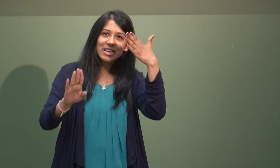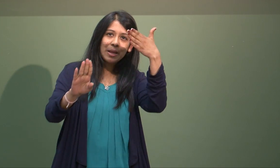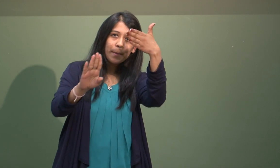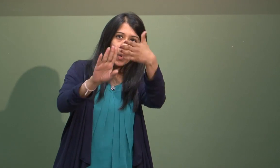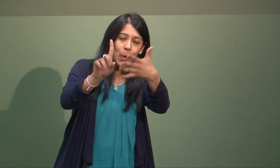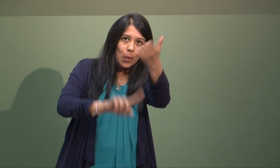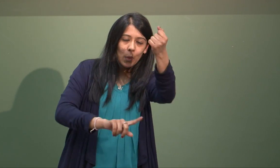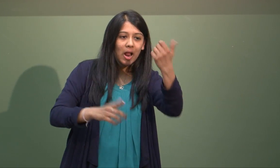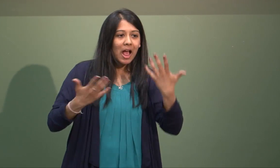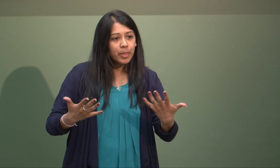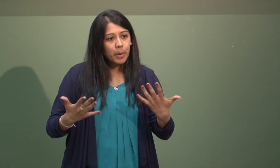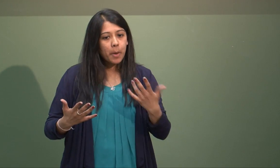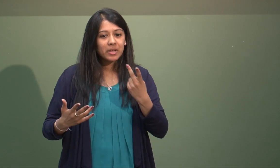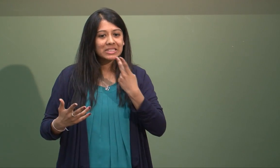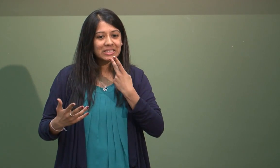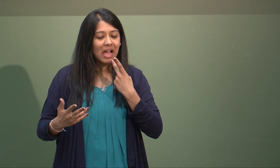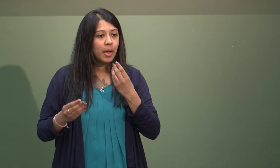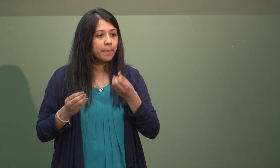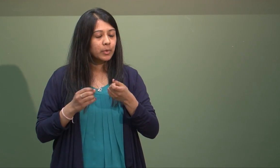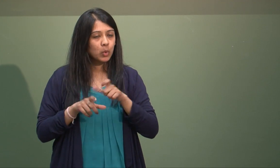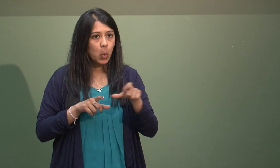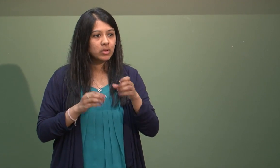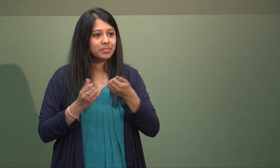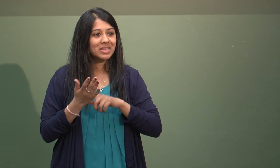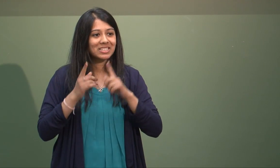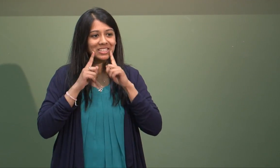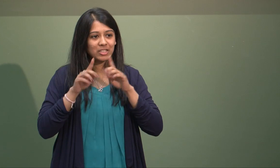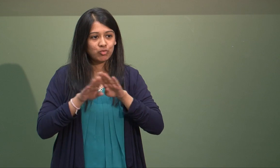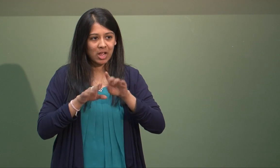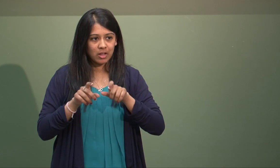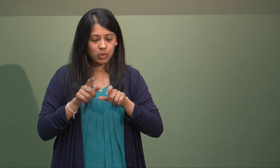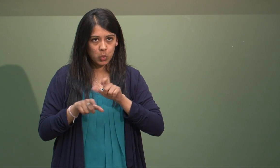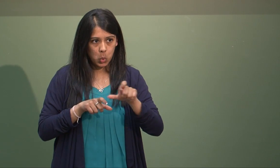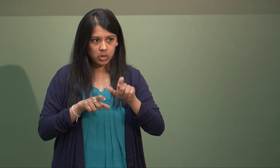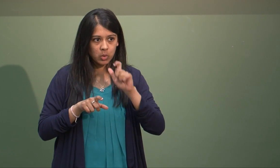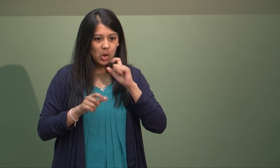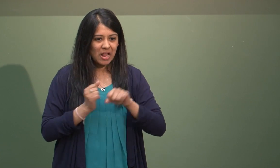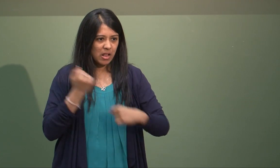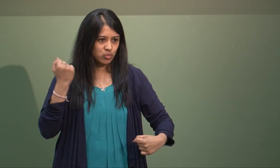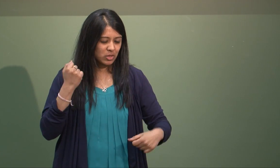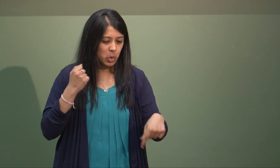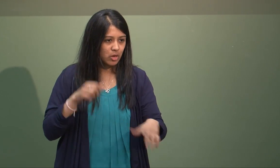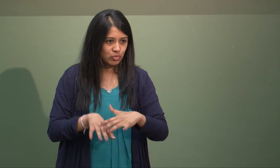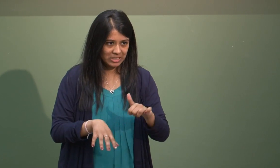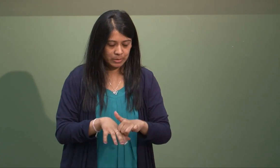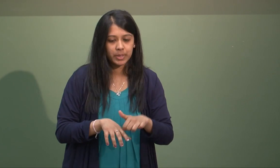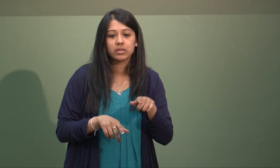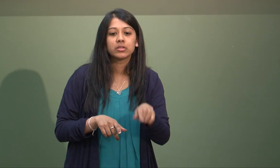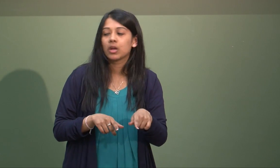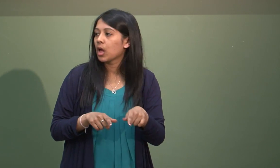So now my dream really, in terms of the future, I'd like to, I'm going to be starting a BSL teacher training